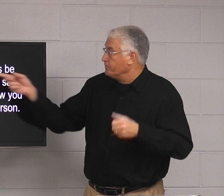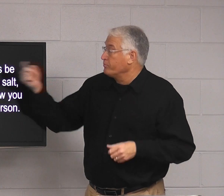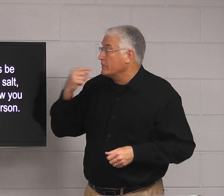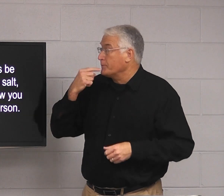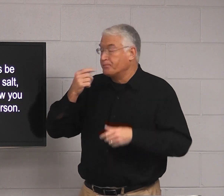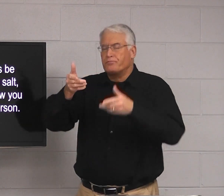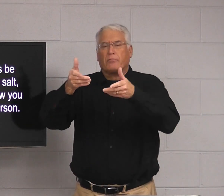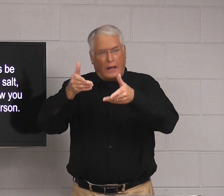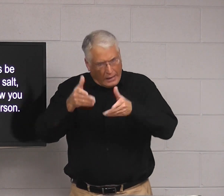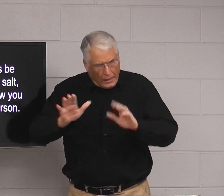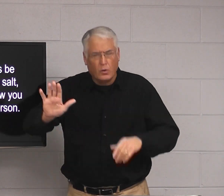Meaning,